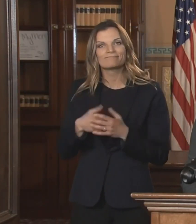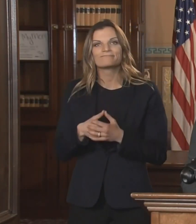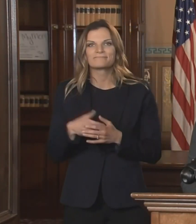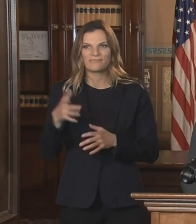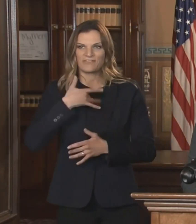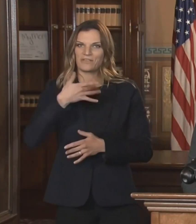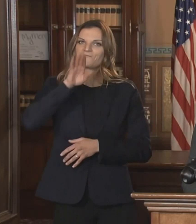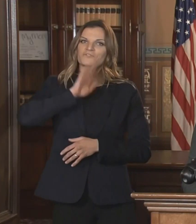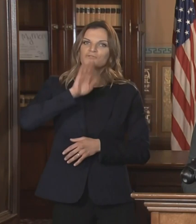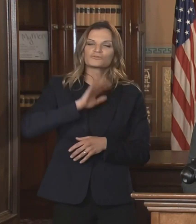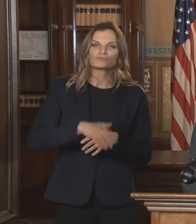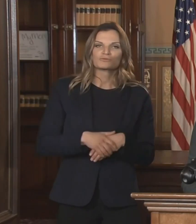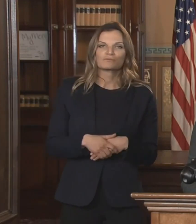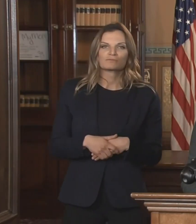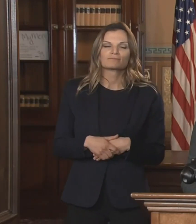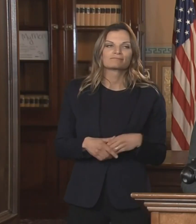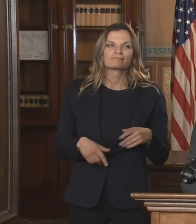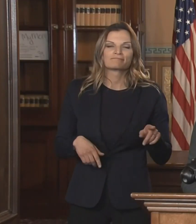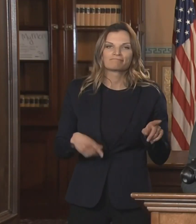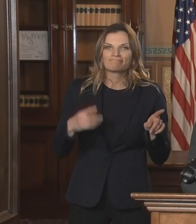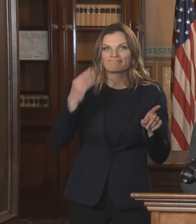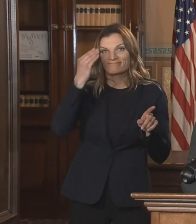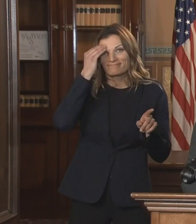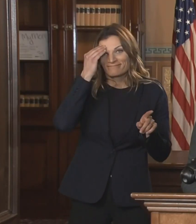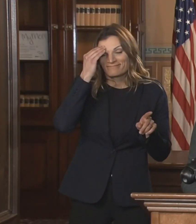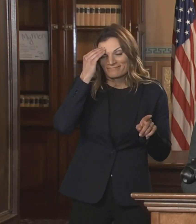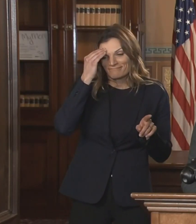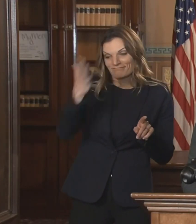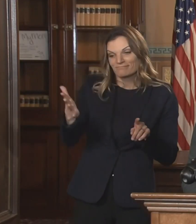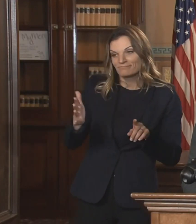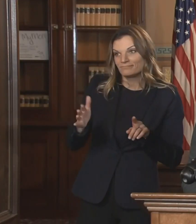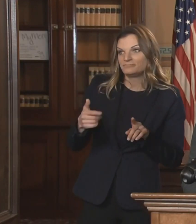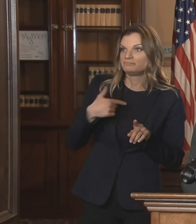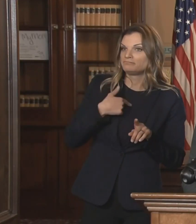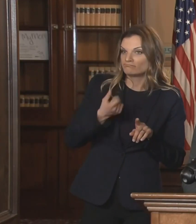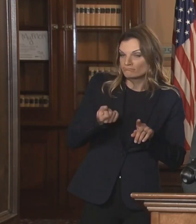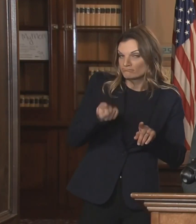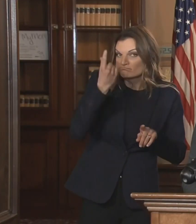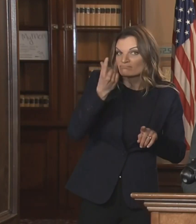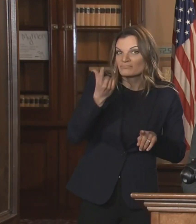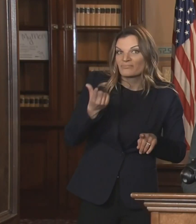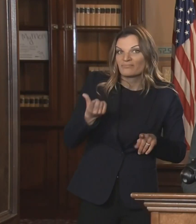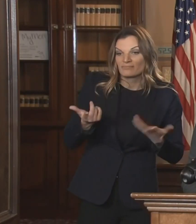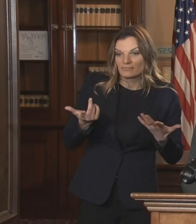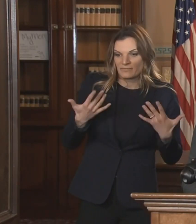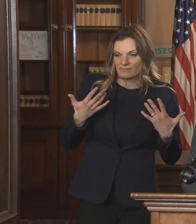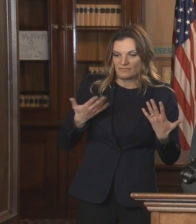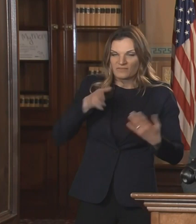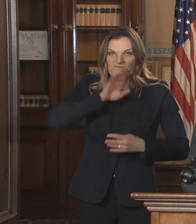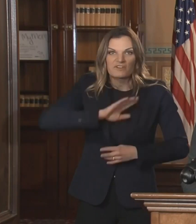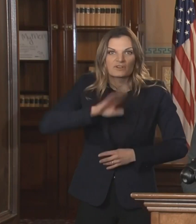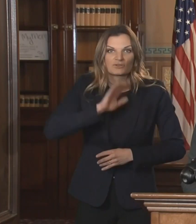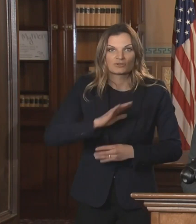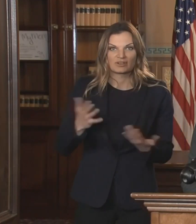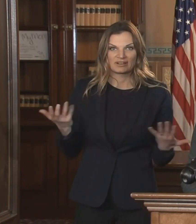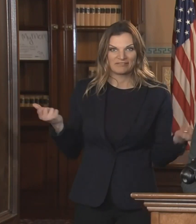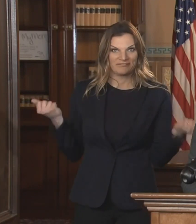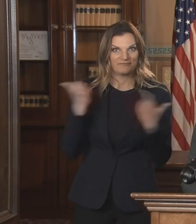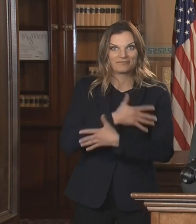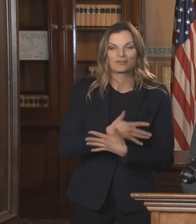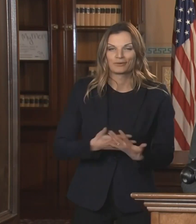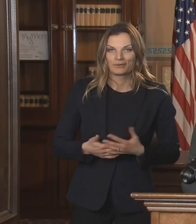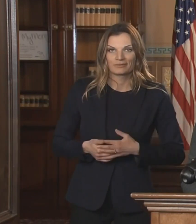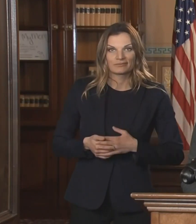let me just say this. I, I understand the frustration. I understand the fear. Um,